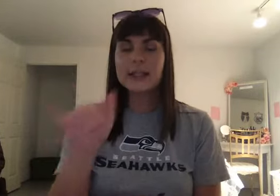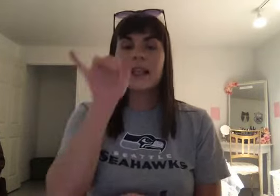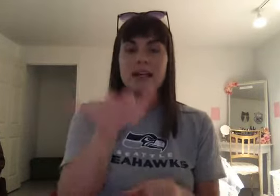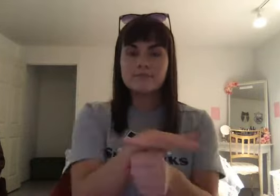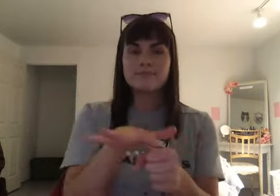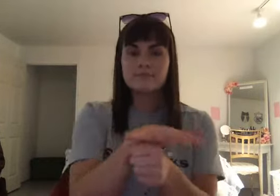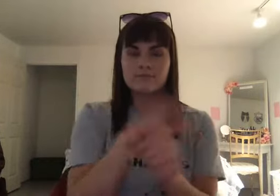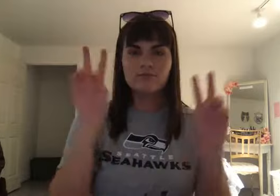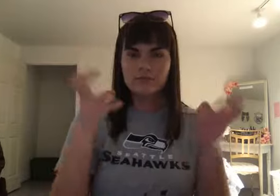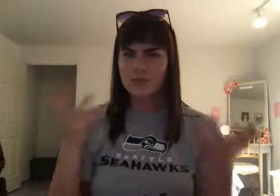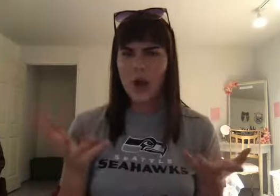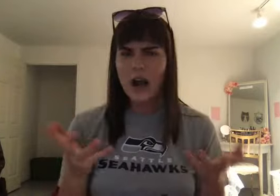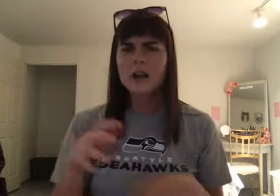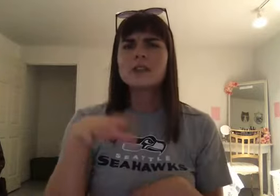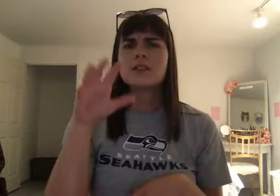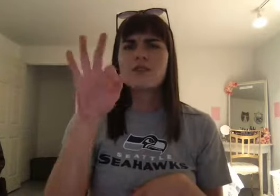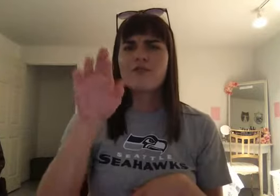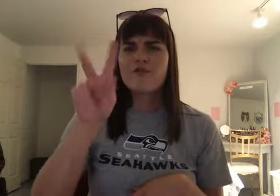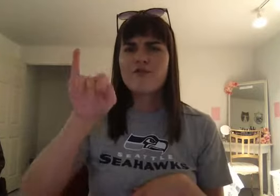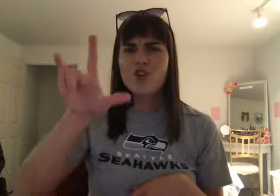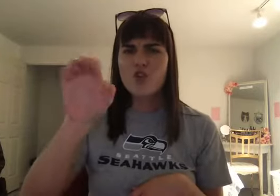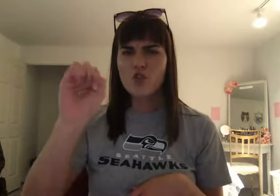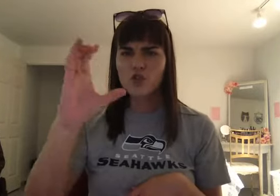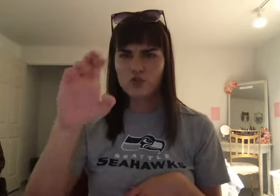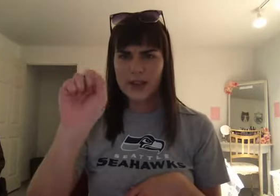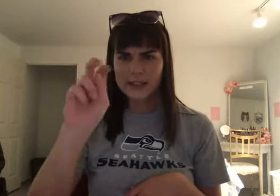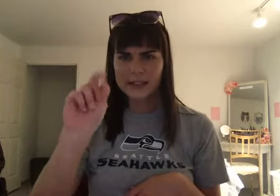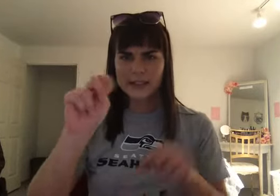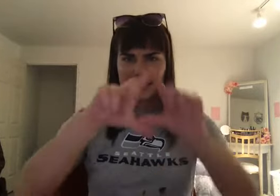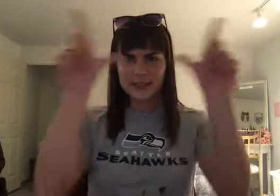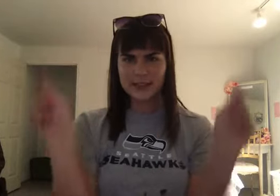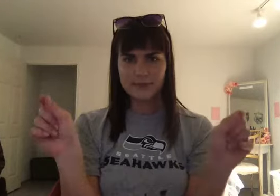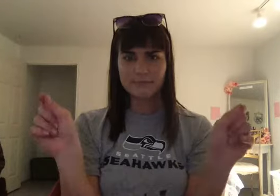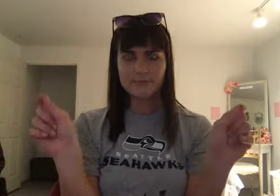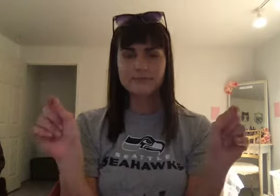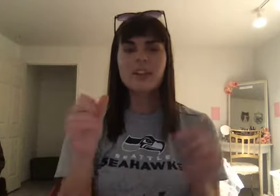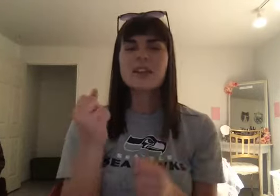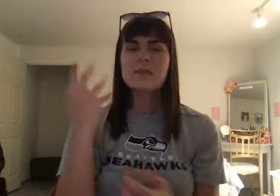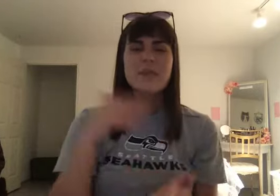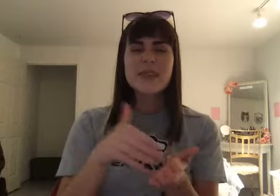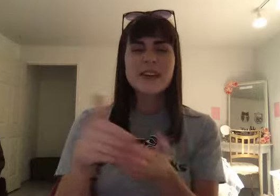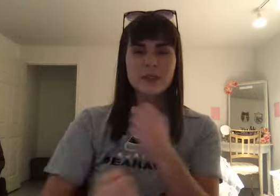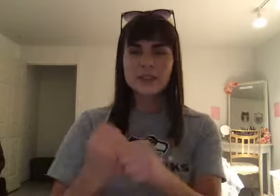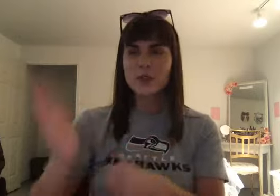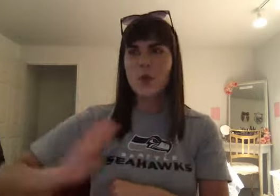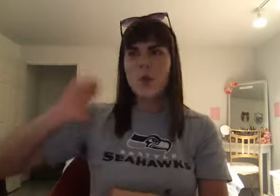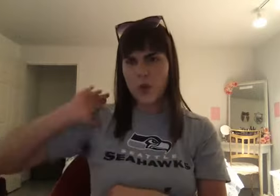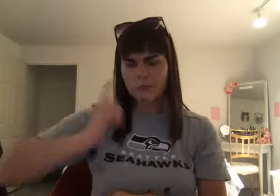commonly as the Fertile Prescent. Because thousands of years ago, this was a plentiful area for